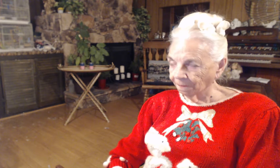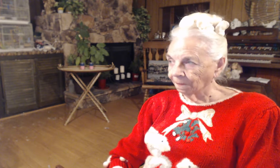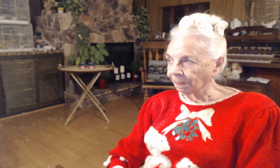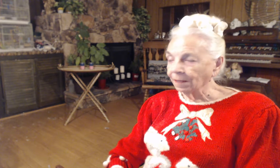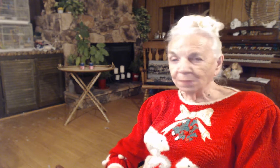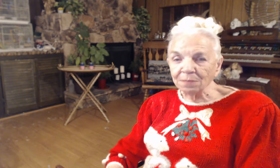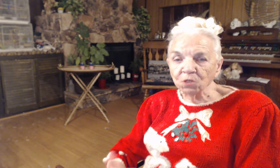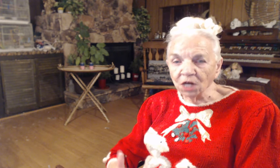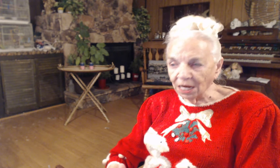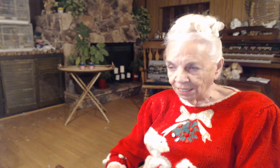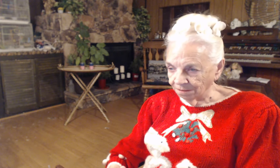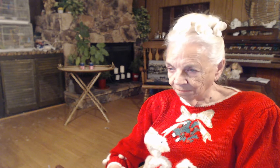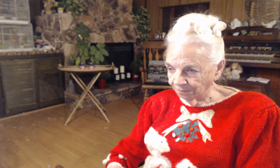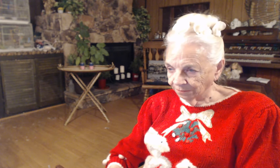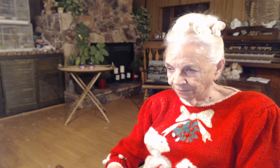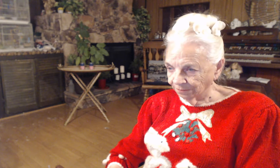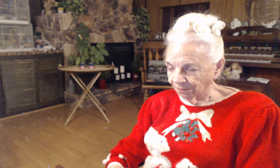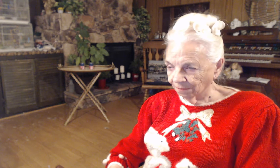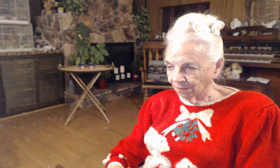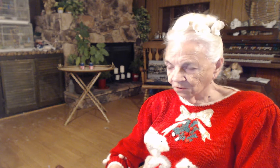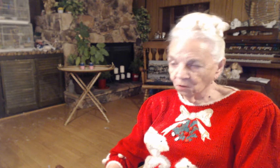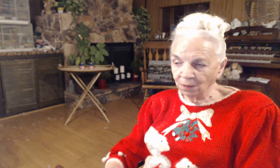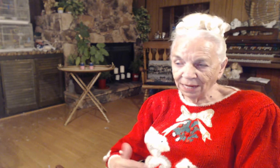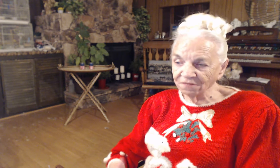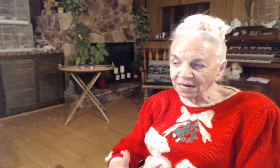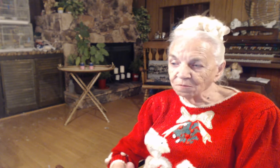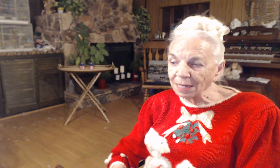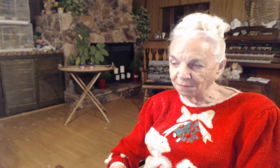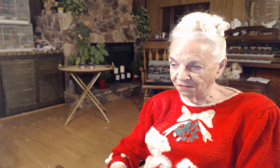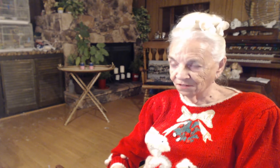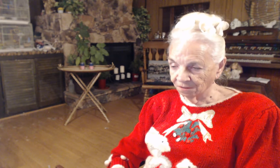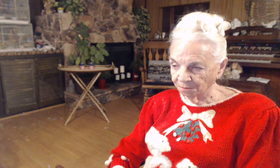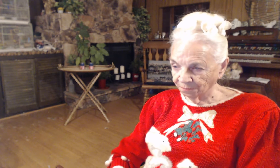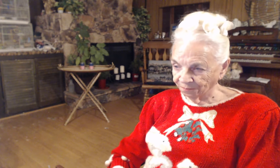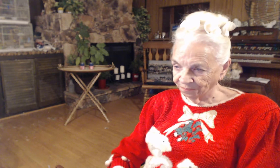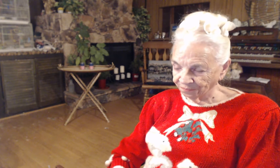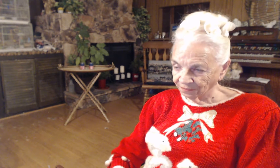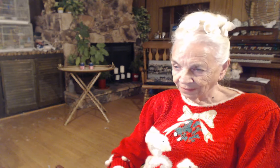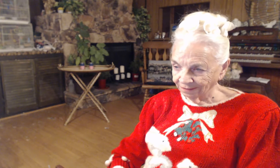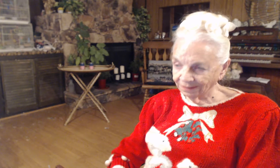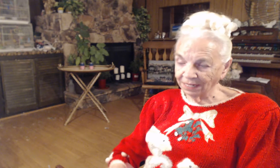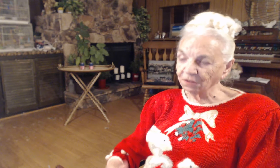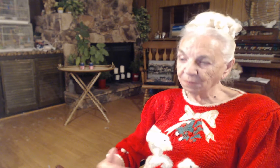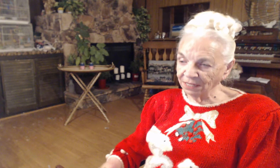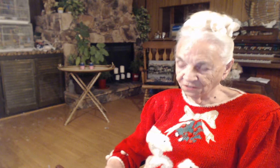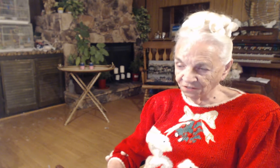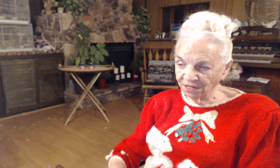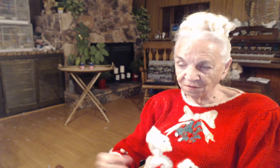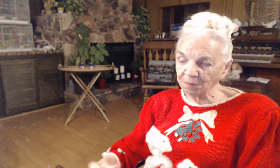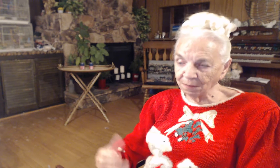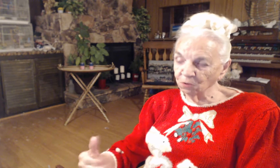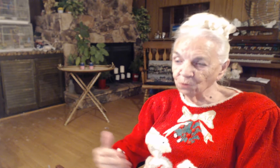People die. So we have to have babies to take the places of the people who die.